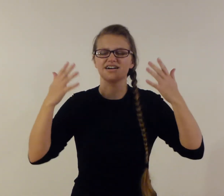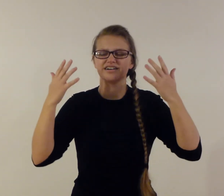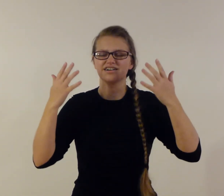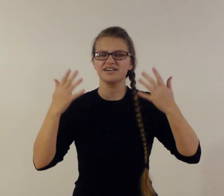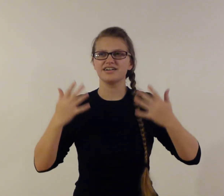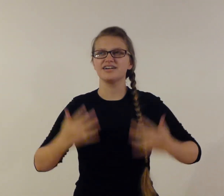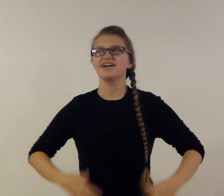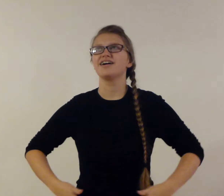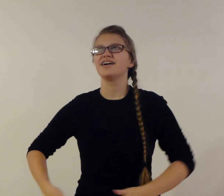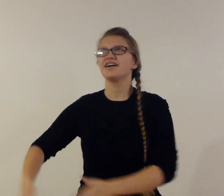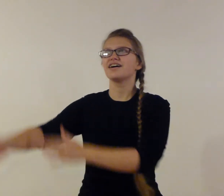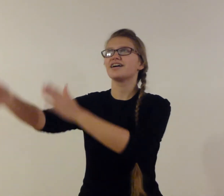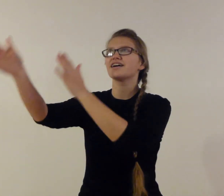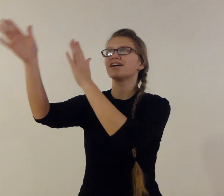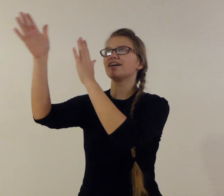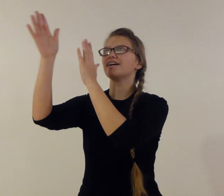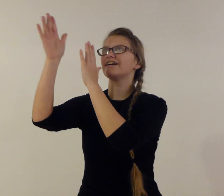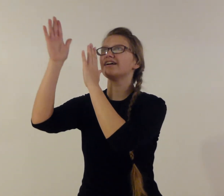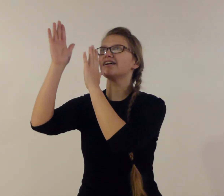Our God